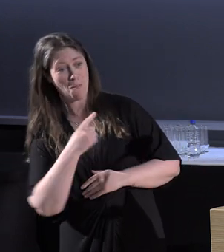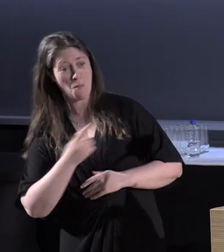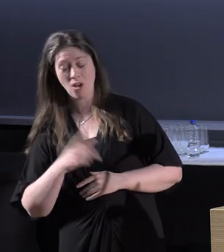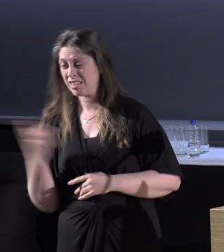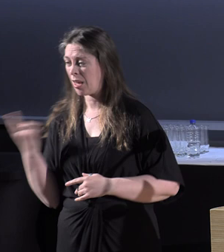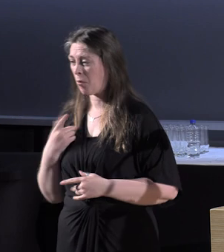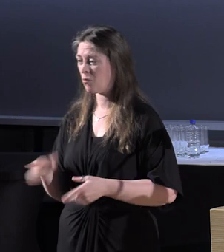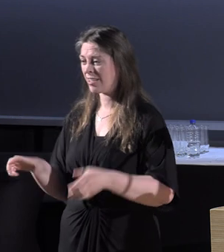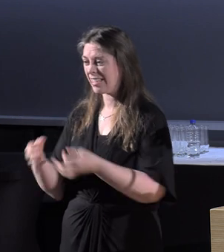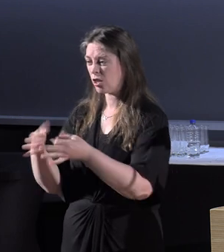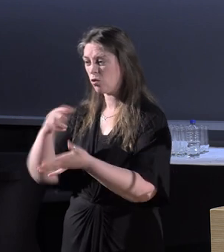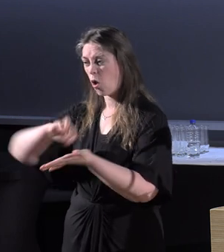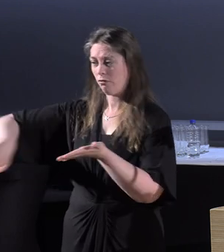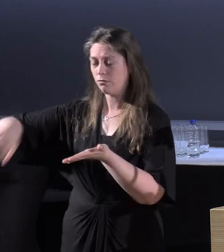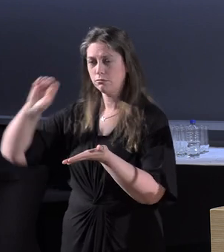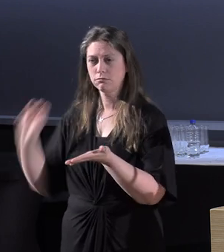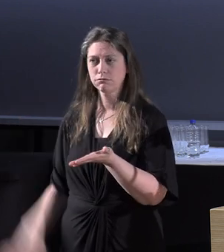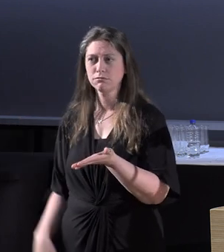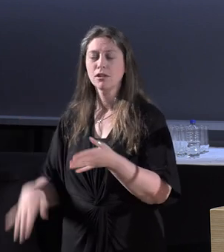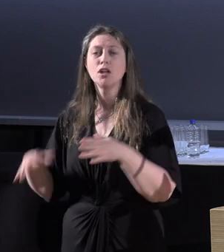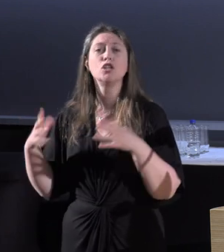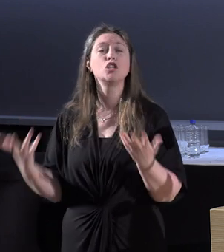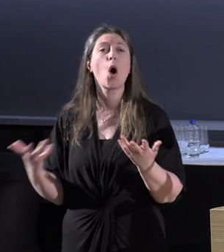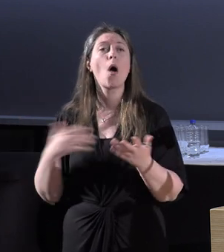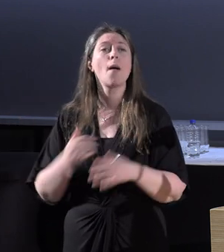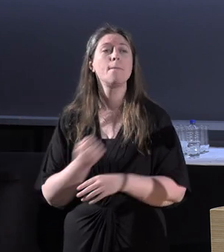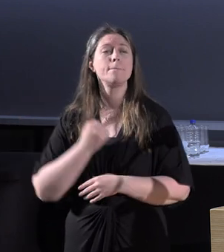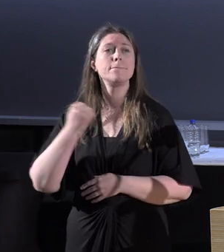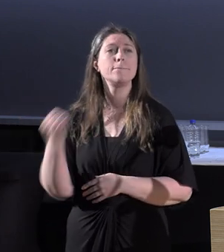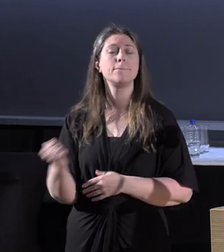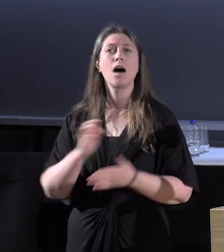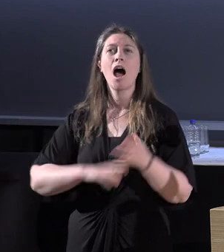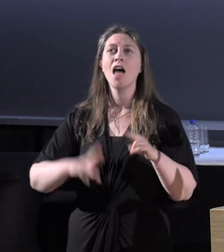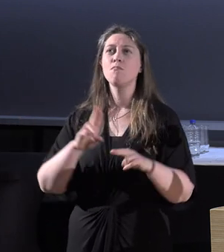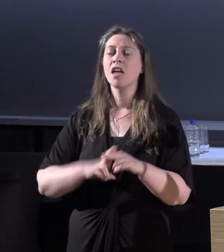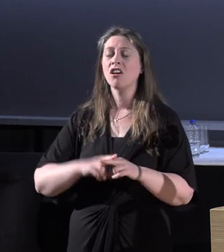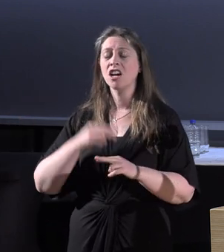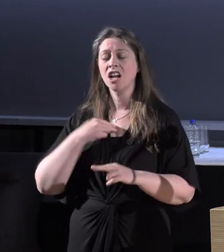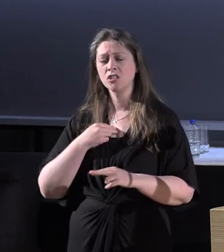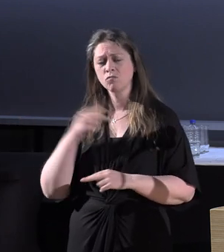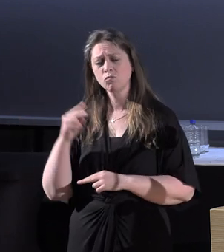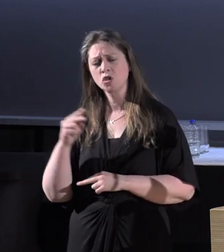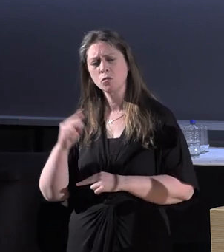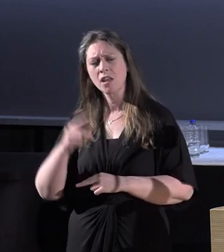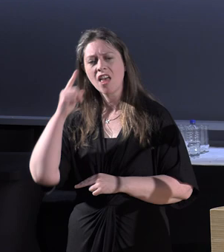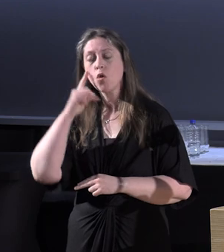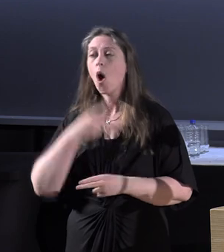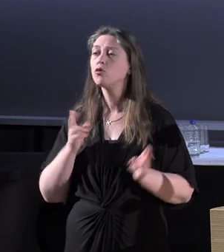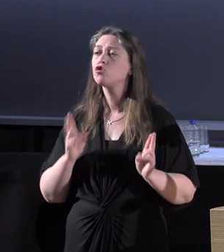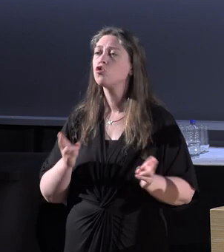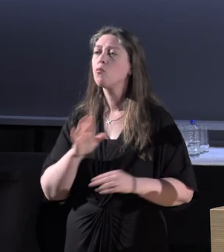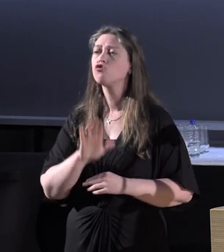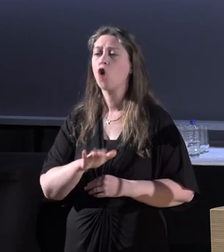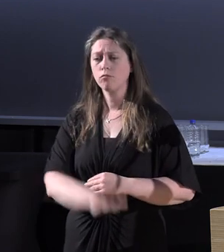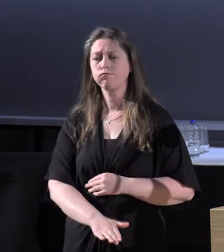As far as my parents were concerned, up until about two years, they thought I was normal.